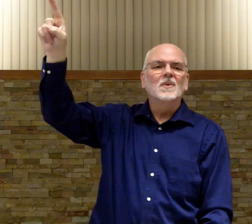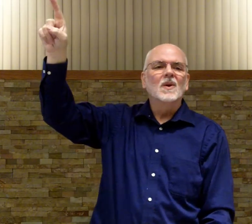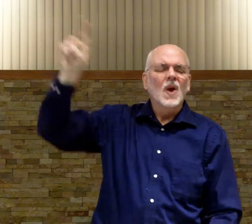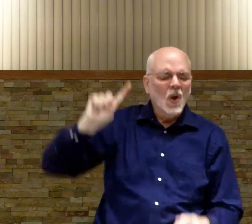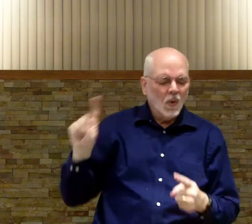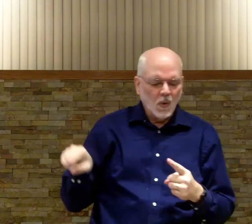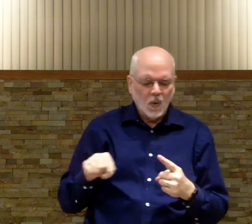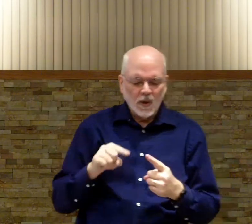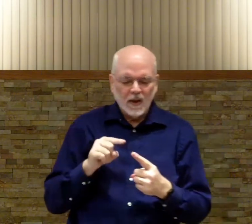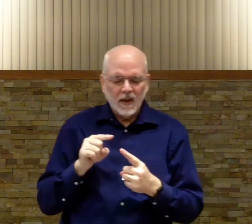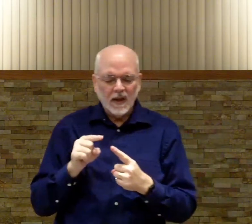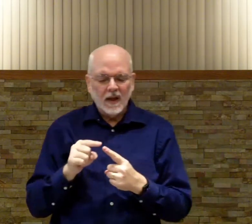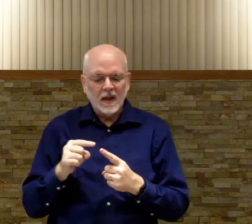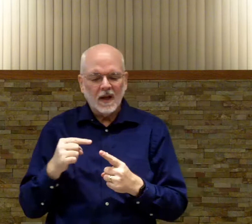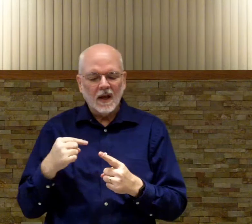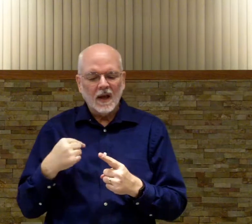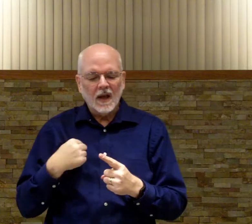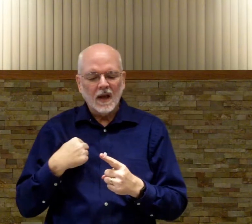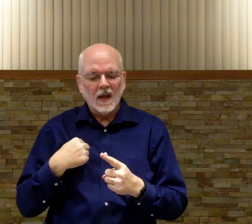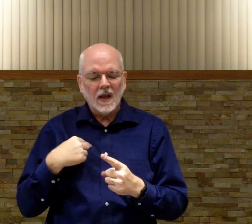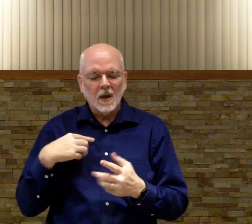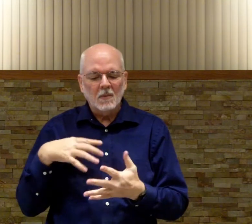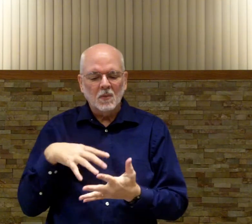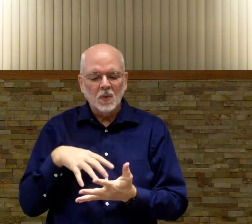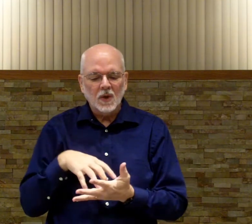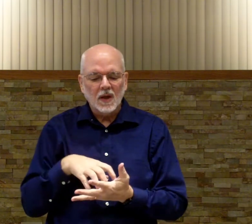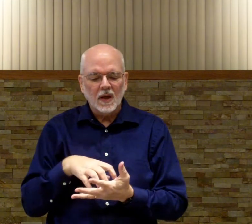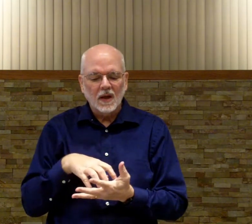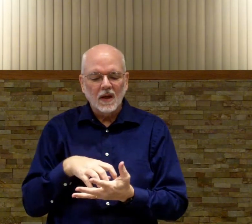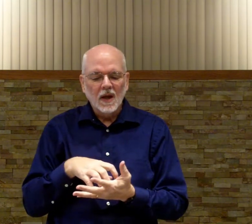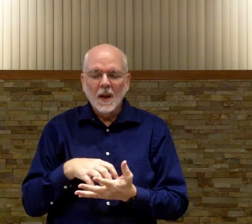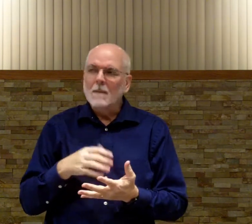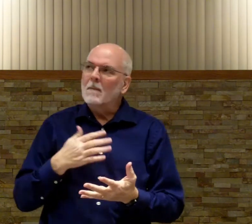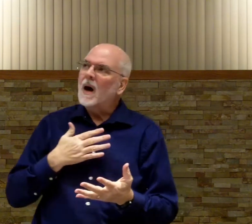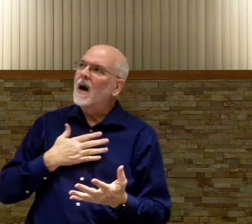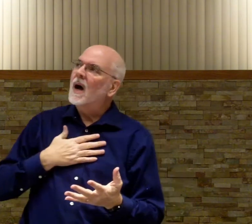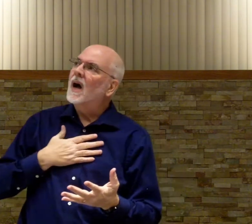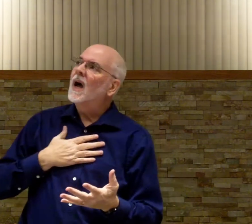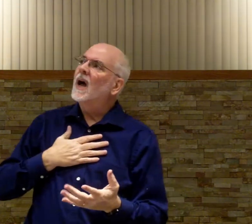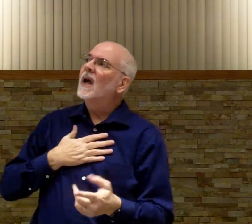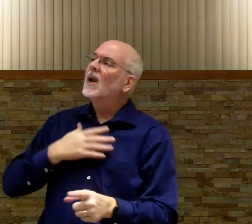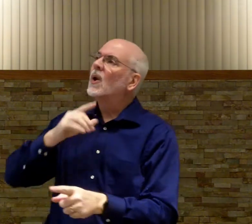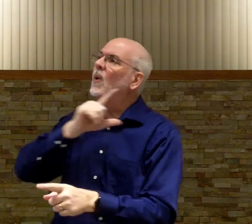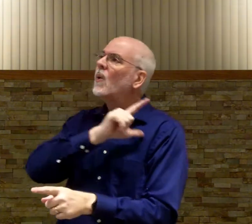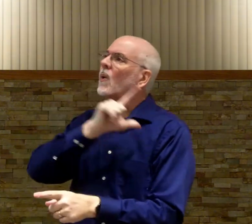when i am weak my lord